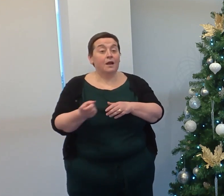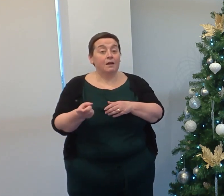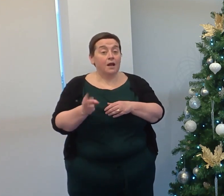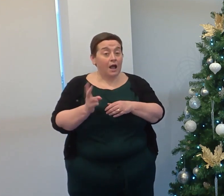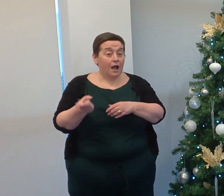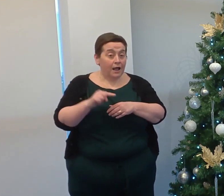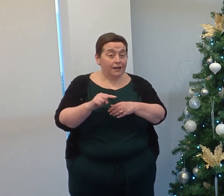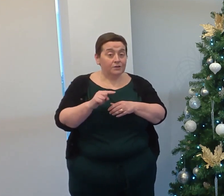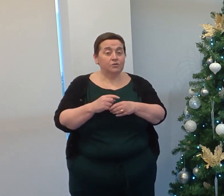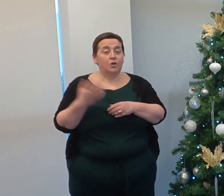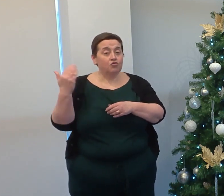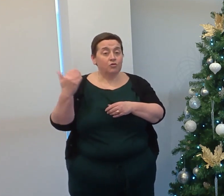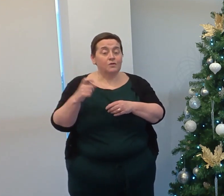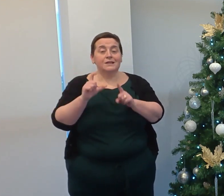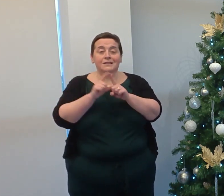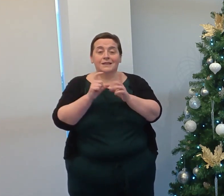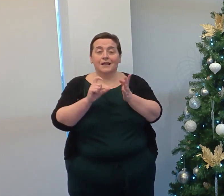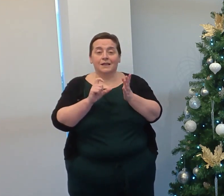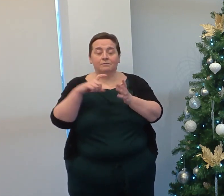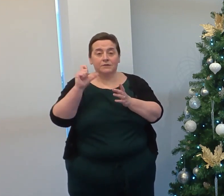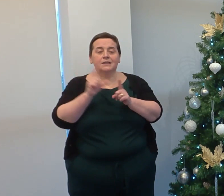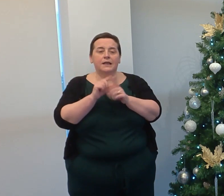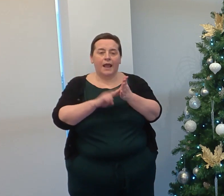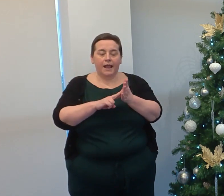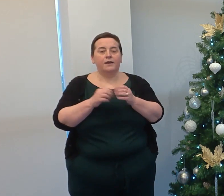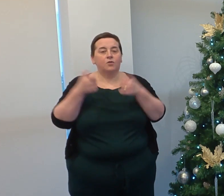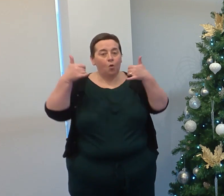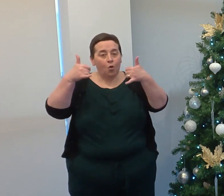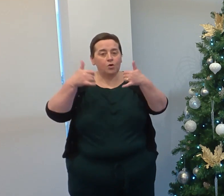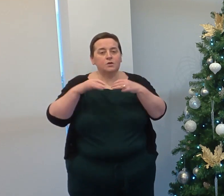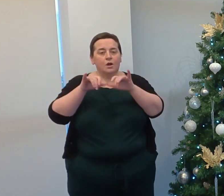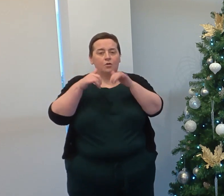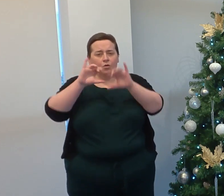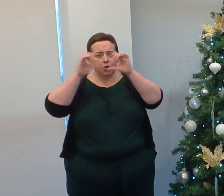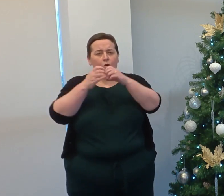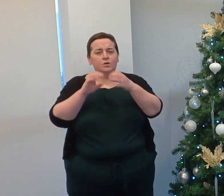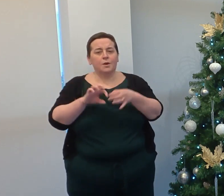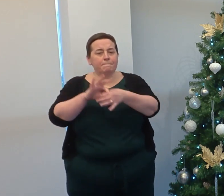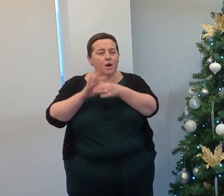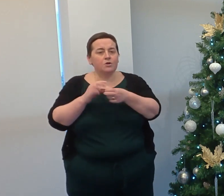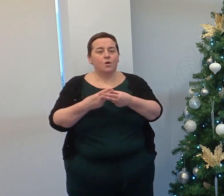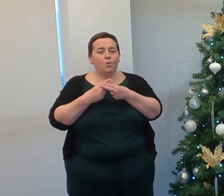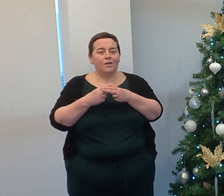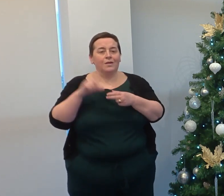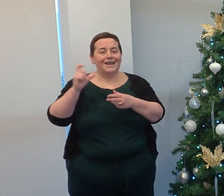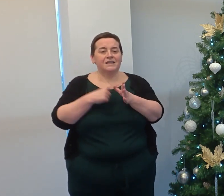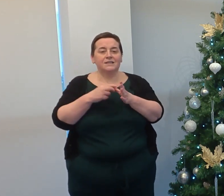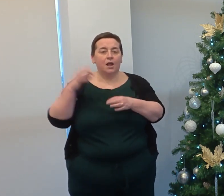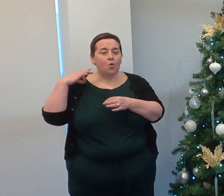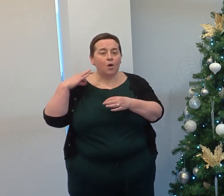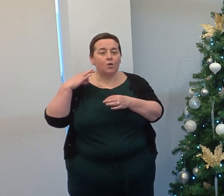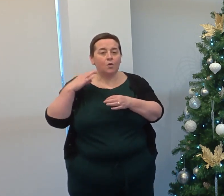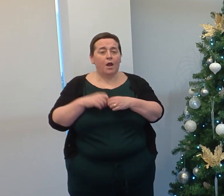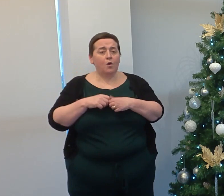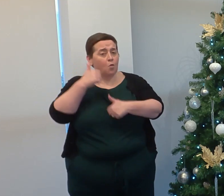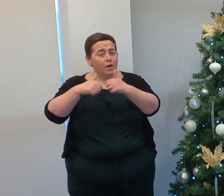at the recent CDN Awards, the college in partnership with AC White, we have commended for the Building Futures